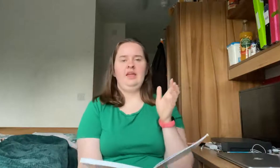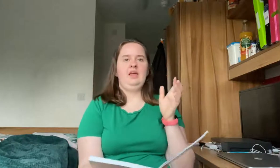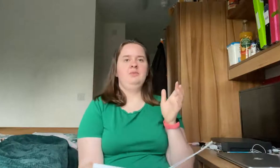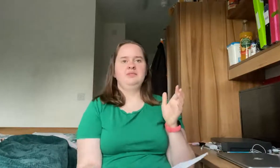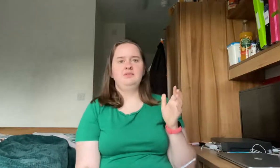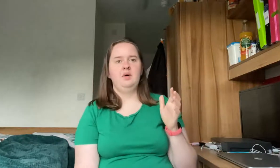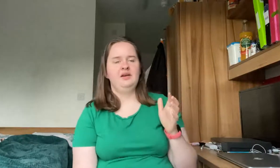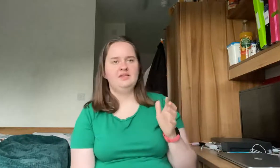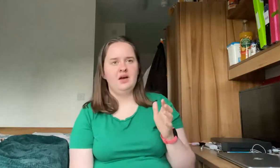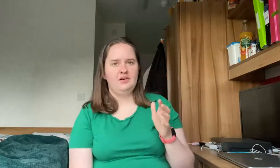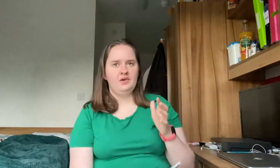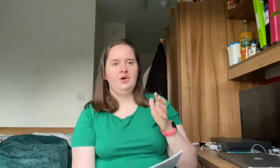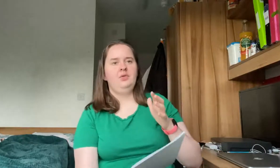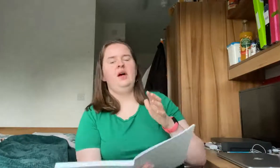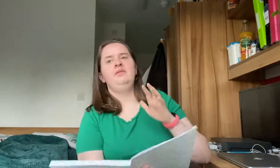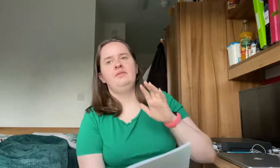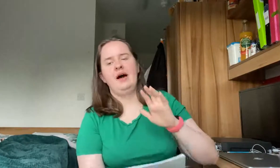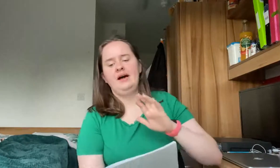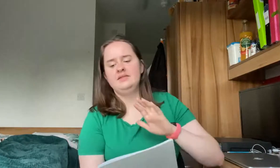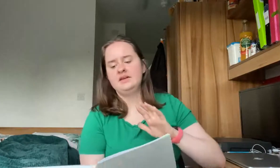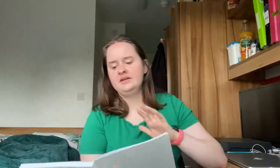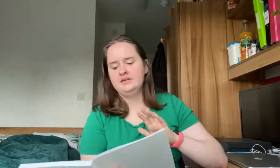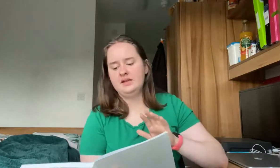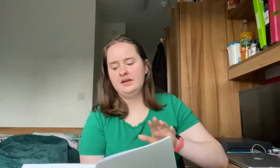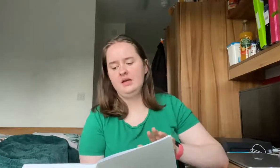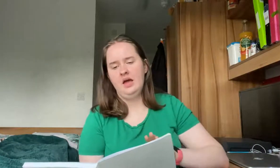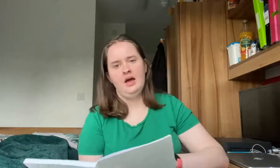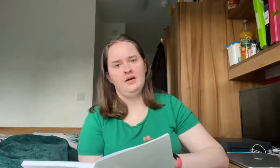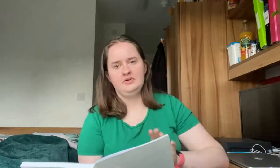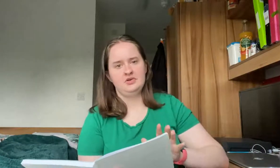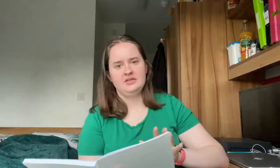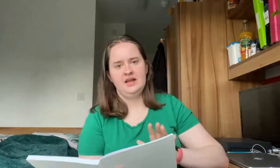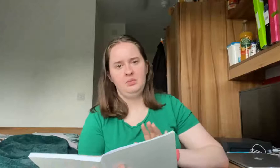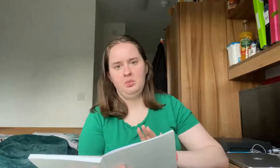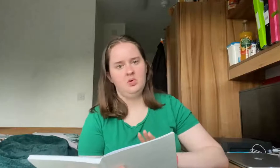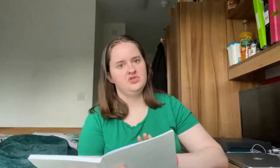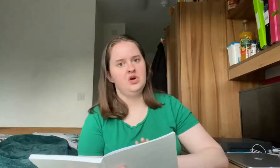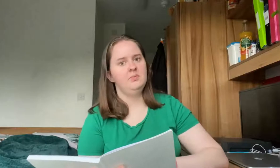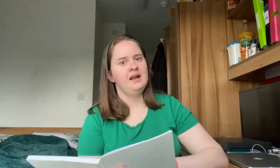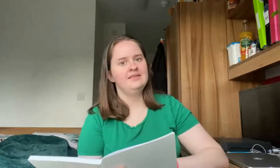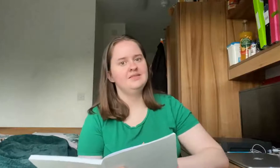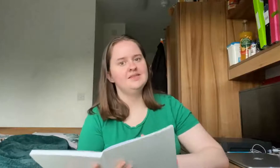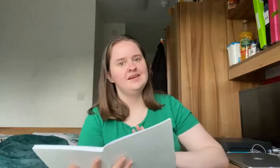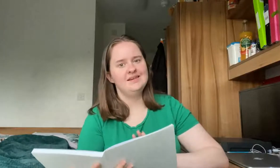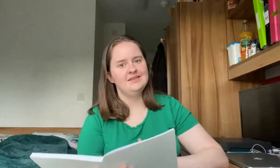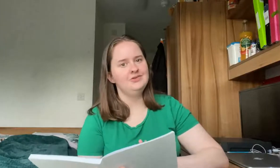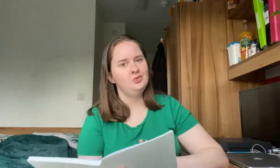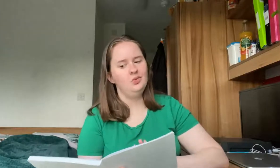it was the worst kind of cold that I've ever had kind of thing and honestly it was not pleasant at all